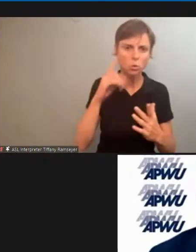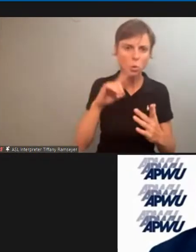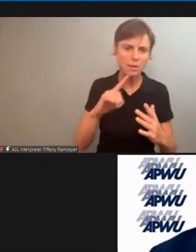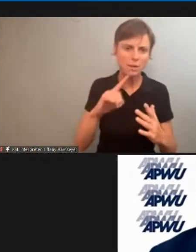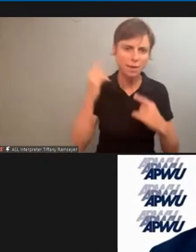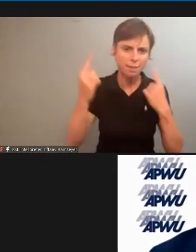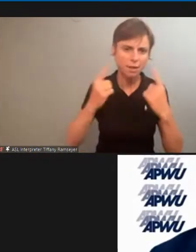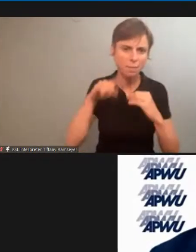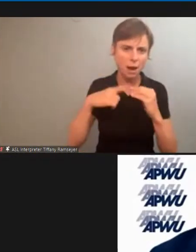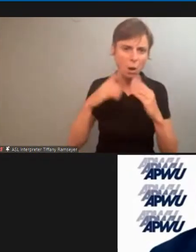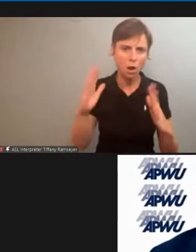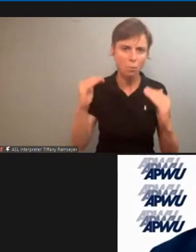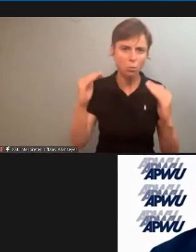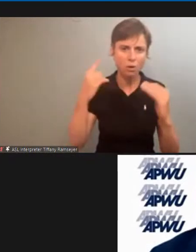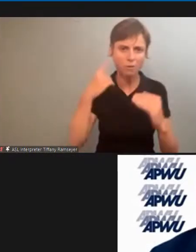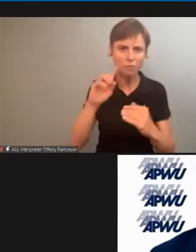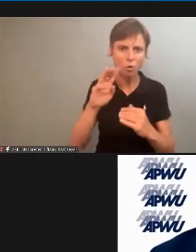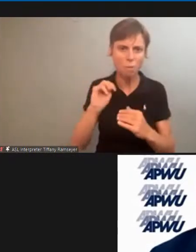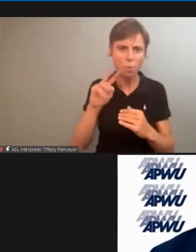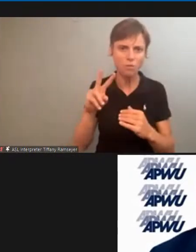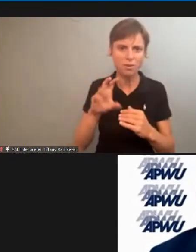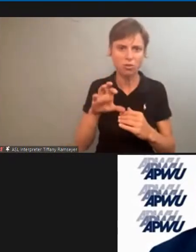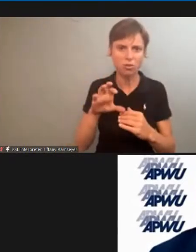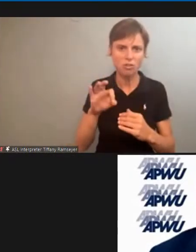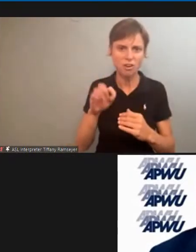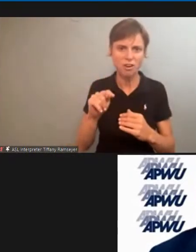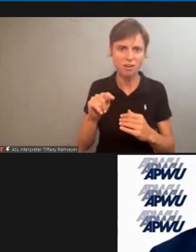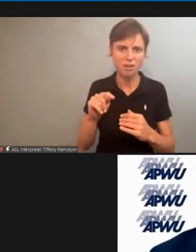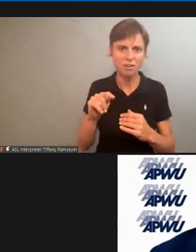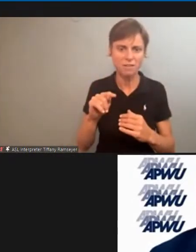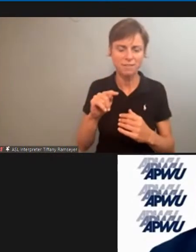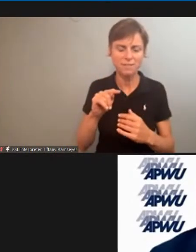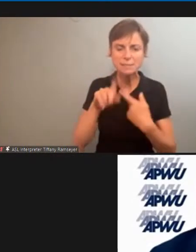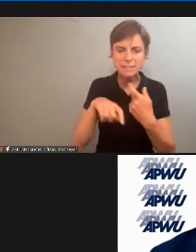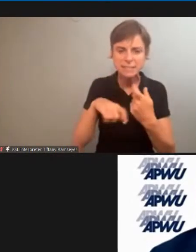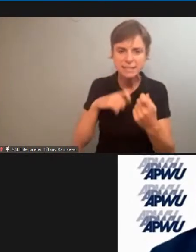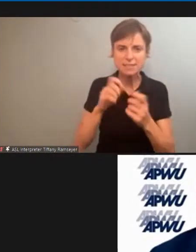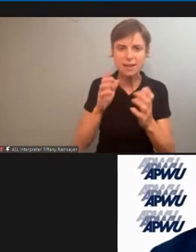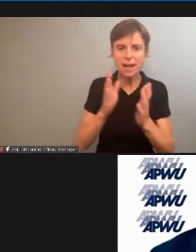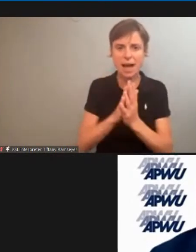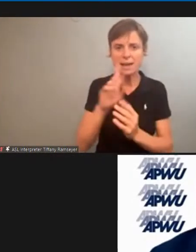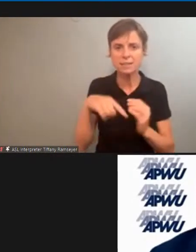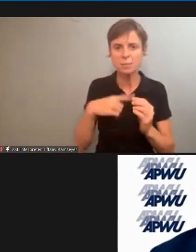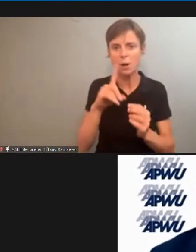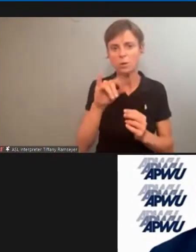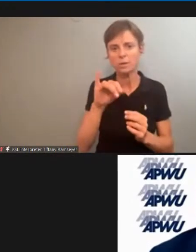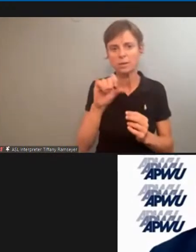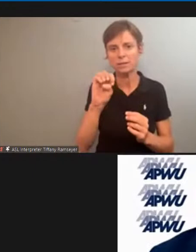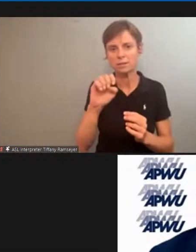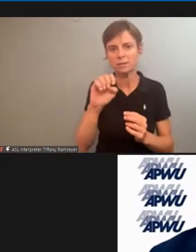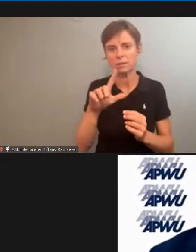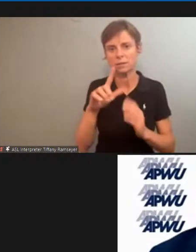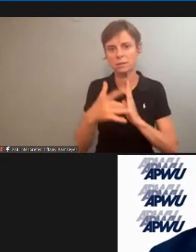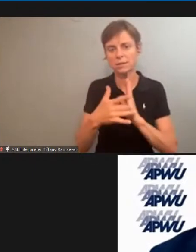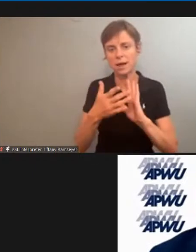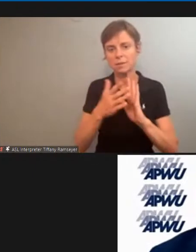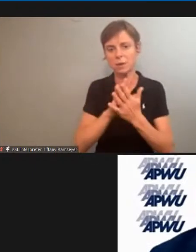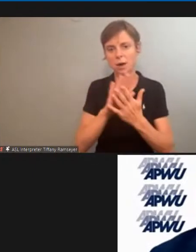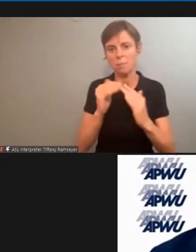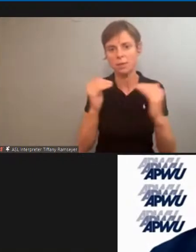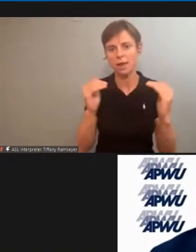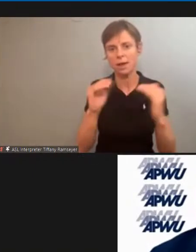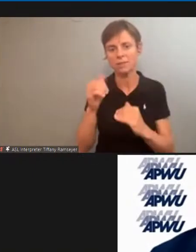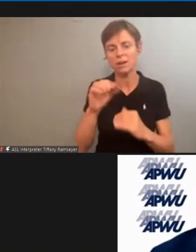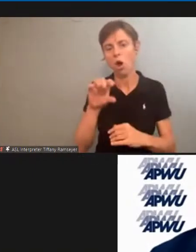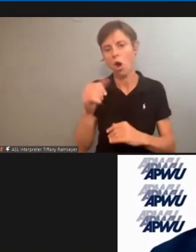considered for the motor vehicle craft, the BMF? Specifically, diesel techs to level 10, our other technicians to